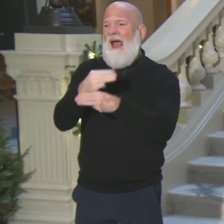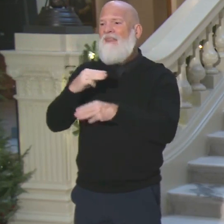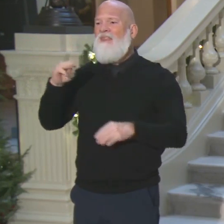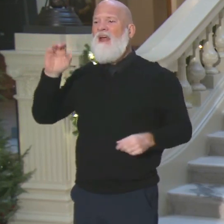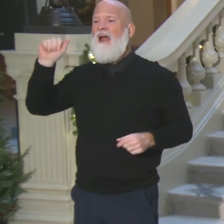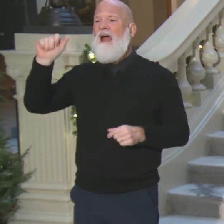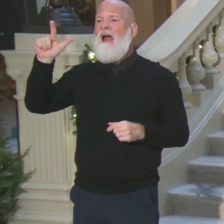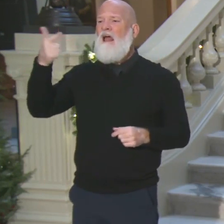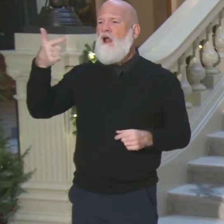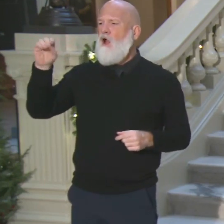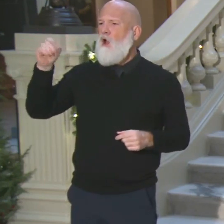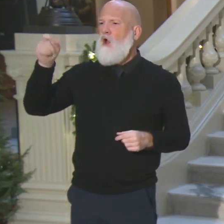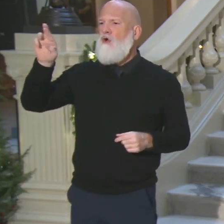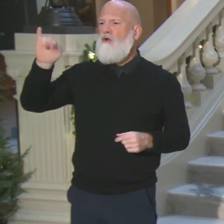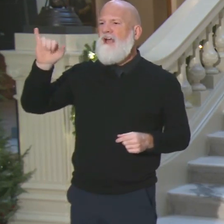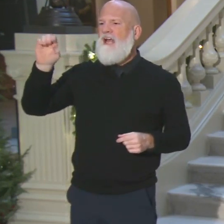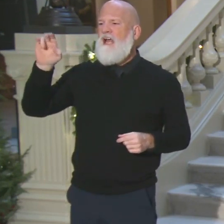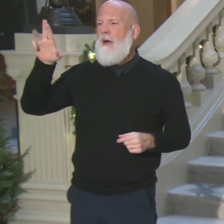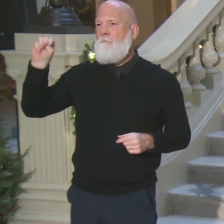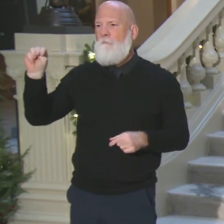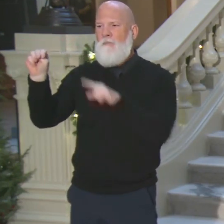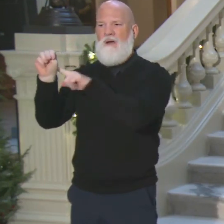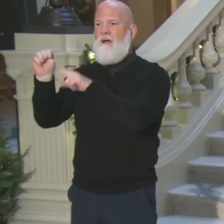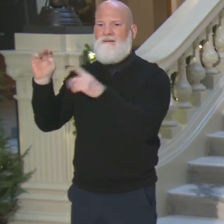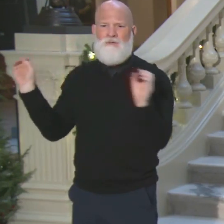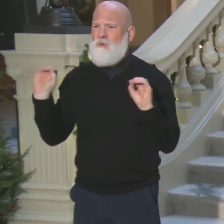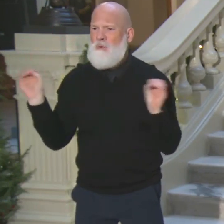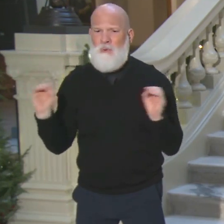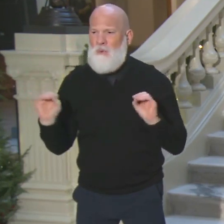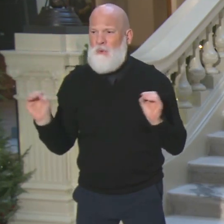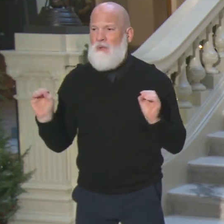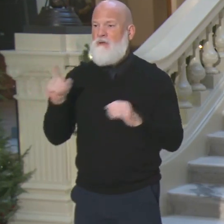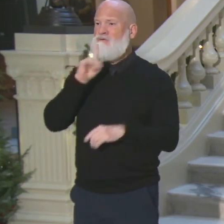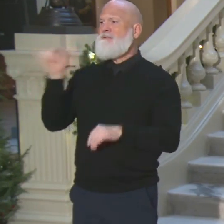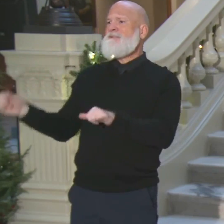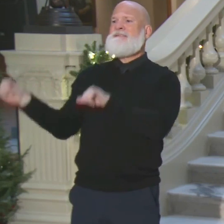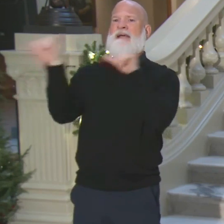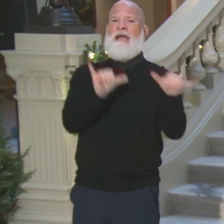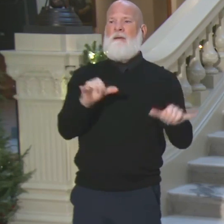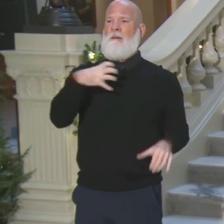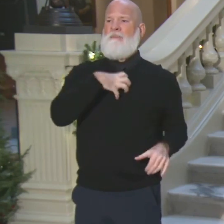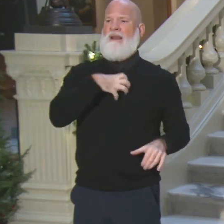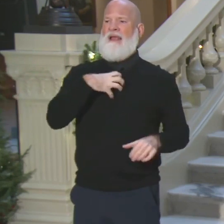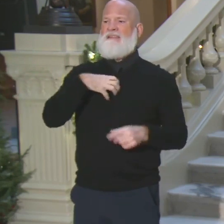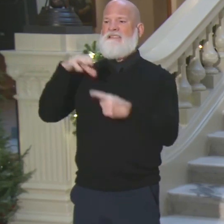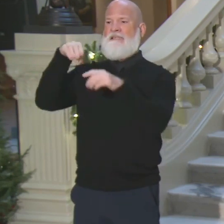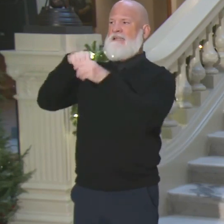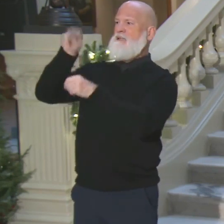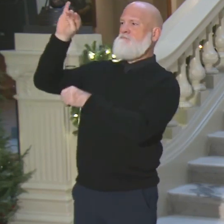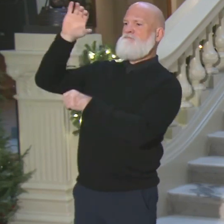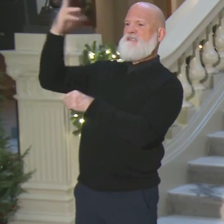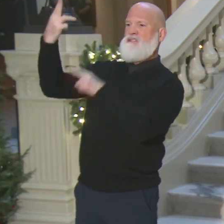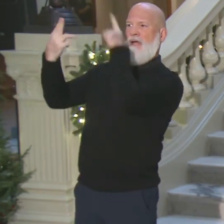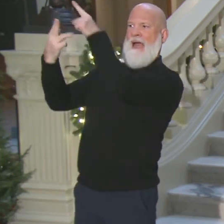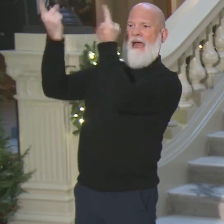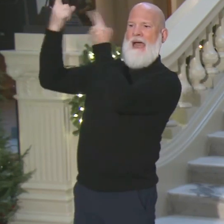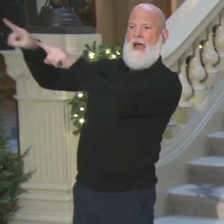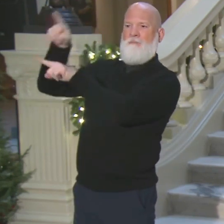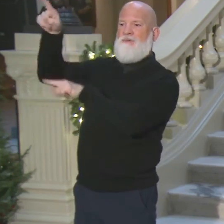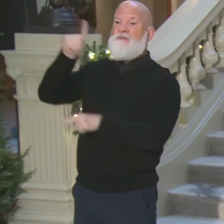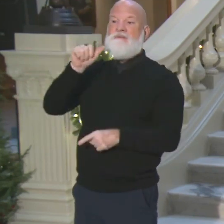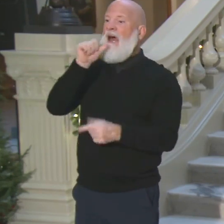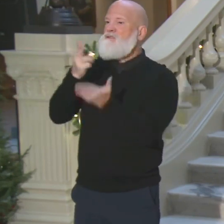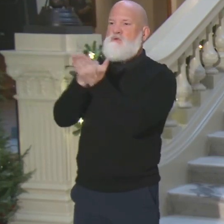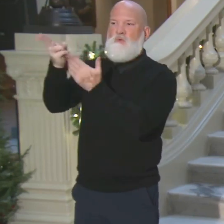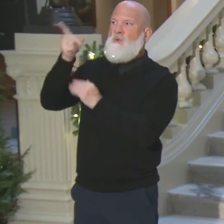conflate this with some of the machines being expected in Michigan, but that's just not the case. And then specifically, a